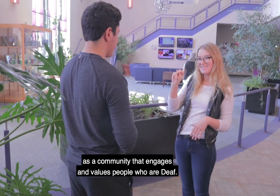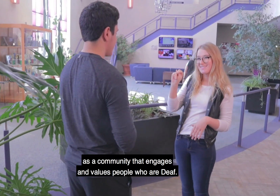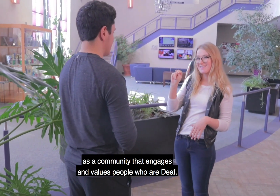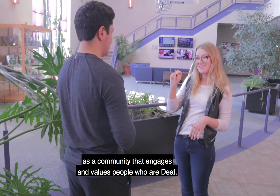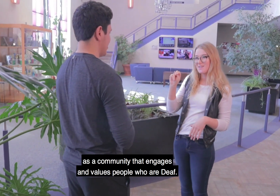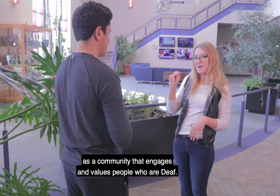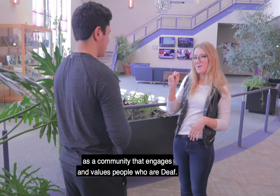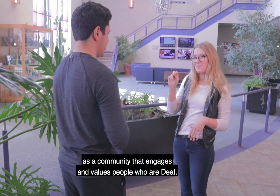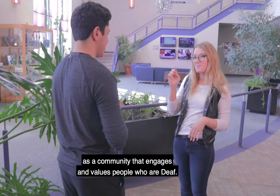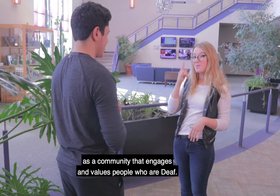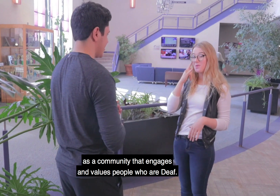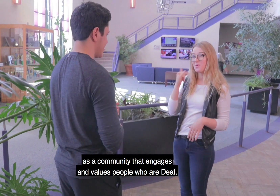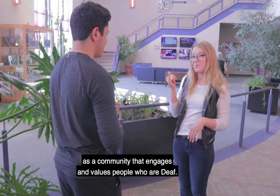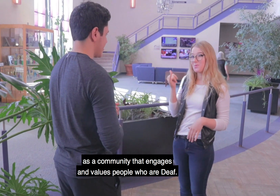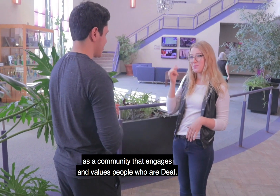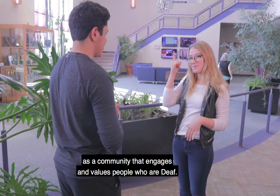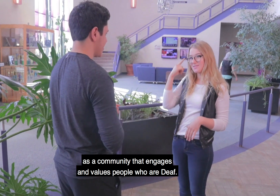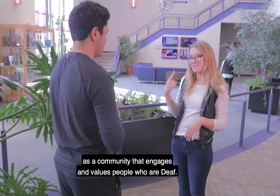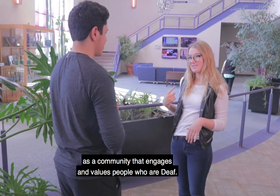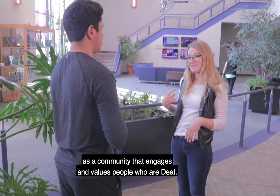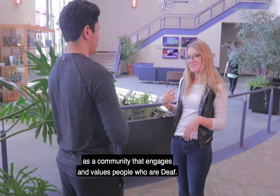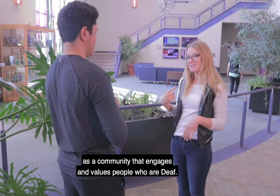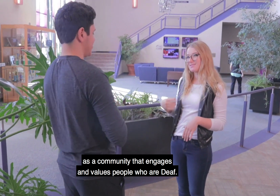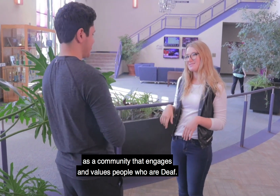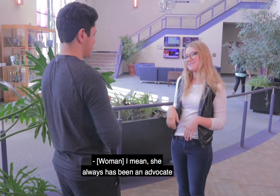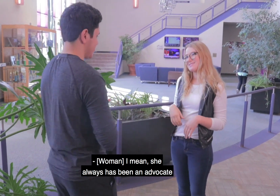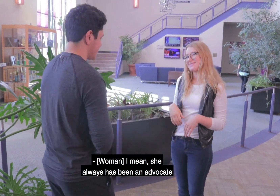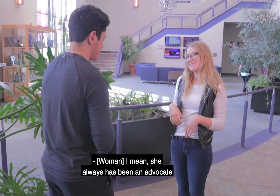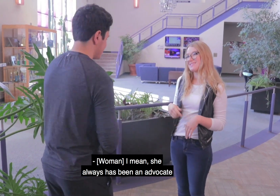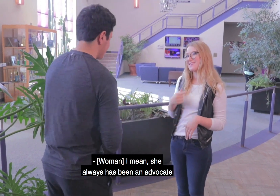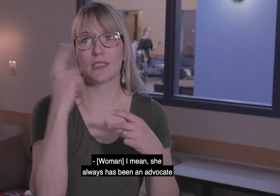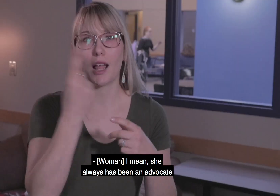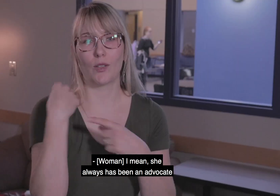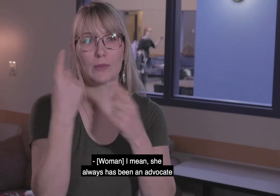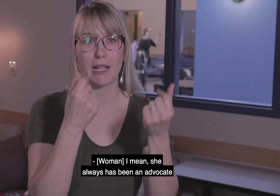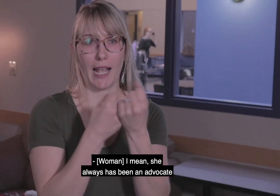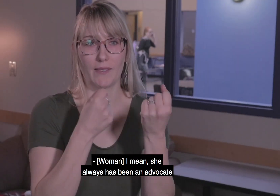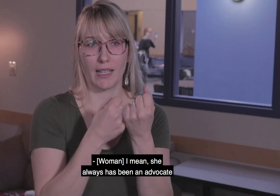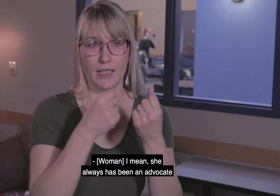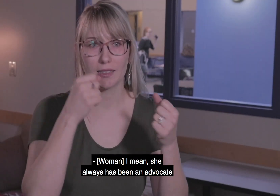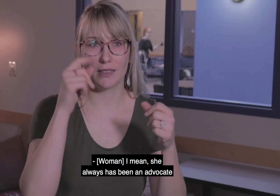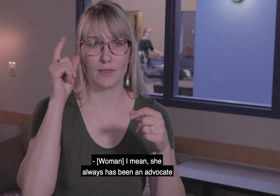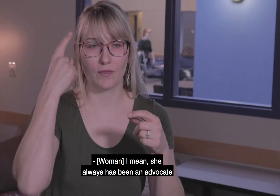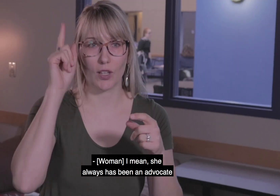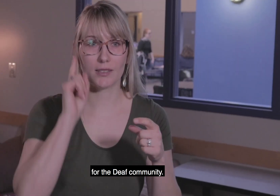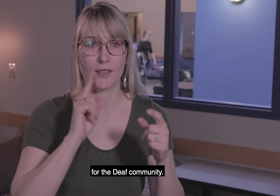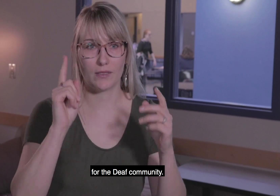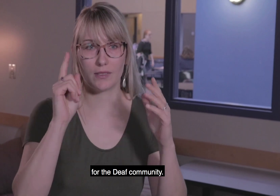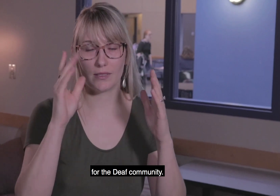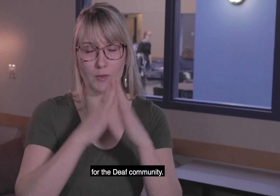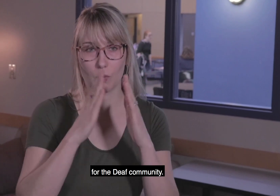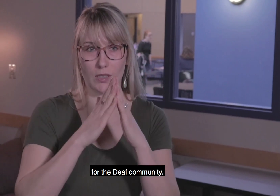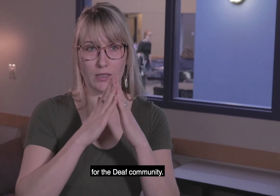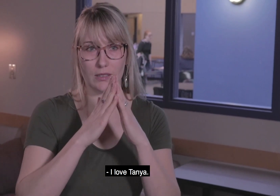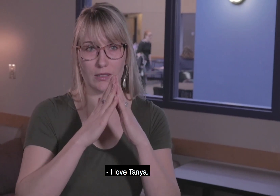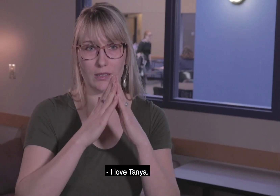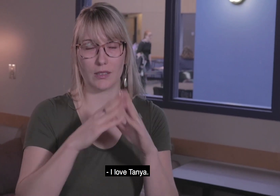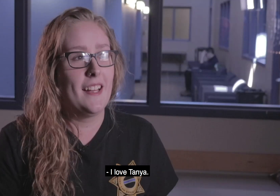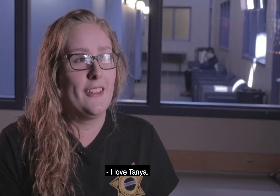community that engages and values people who are deaf. I mean, she always has been an advocate for the deaf community. I